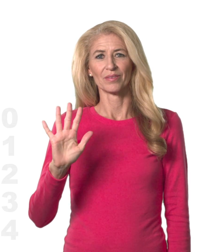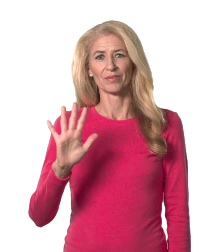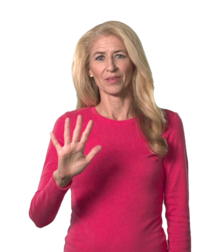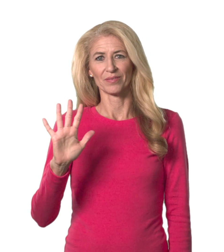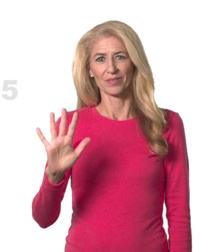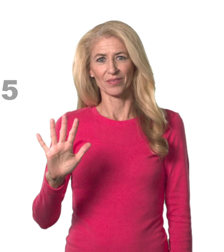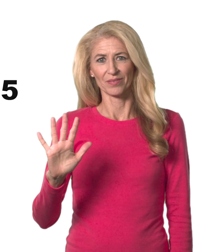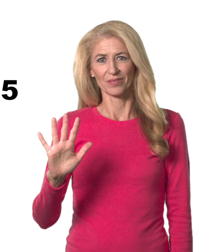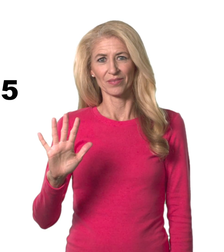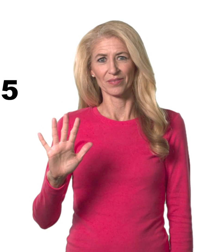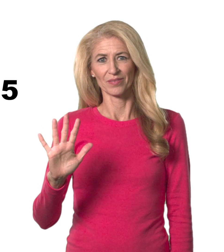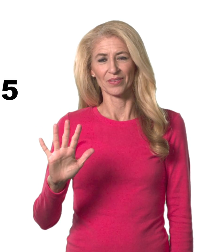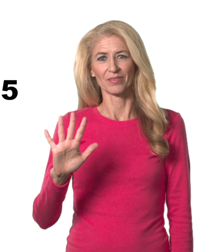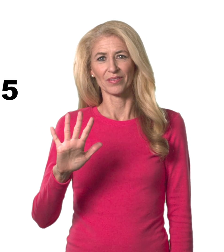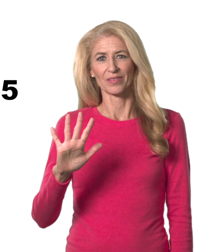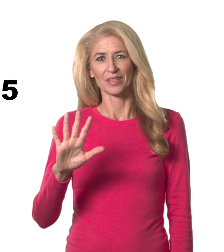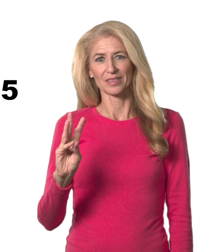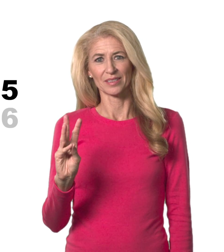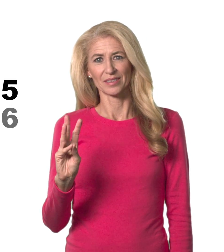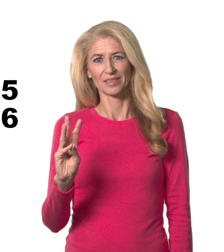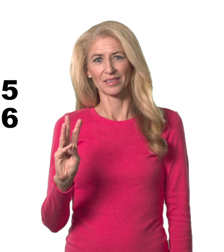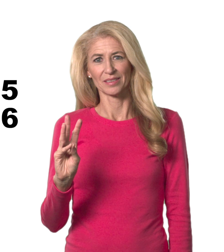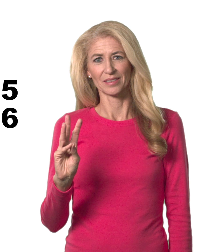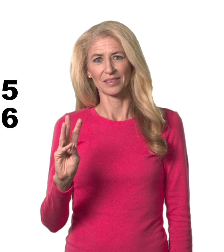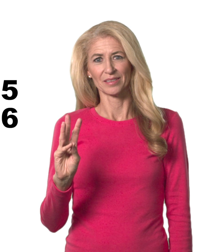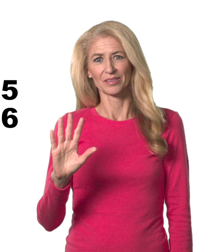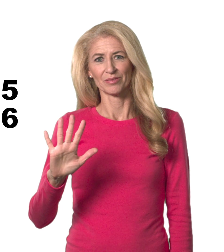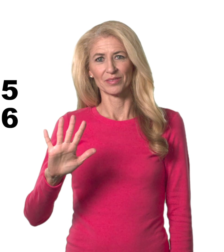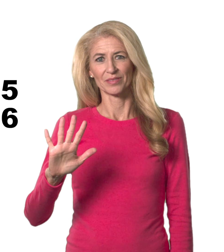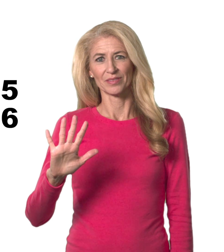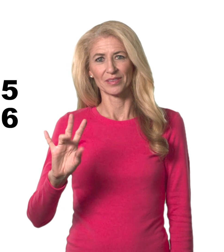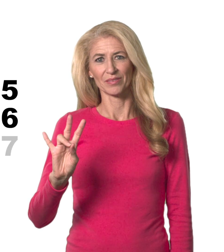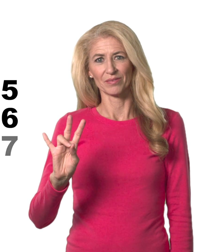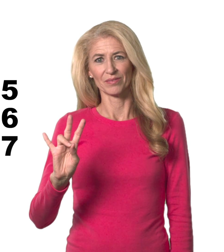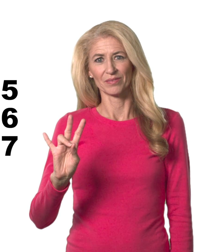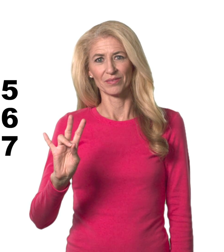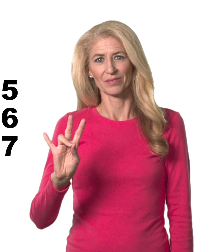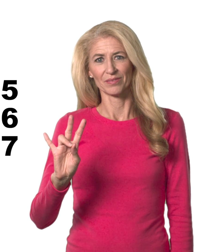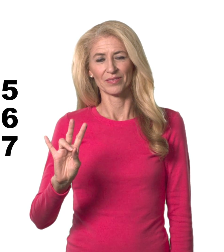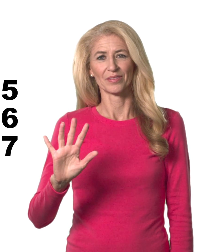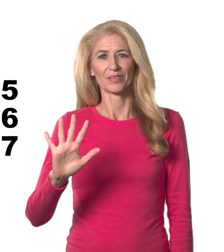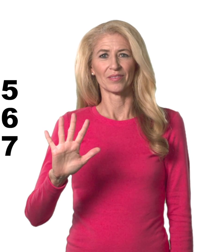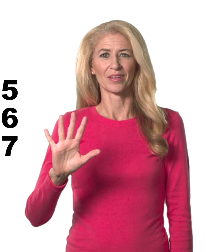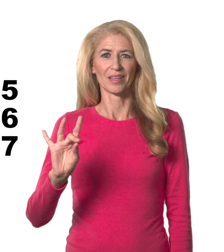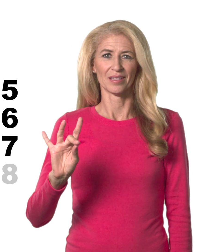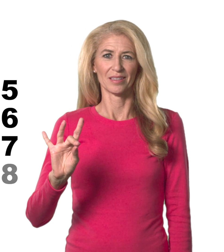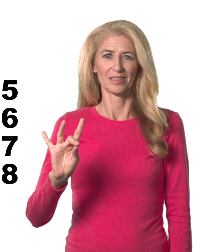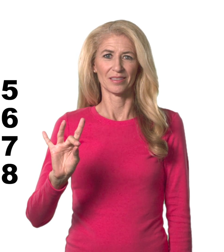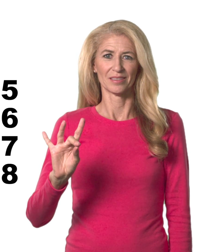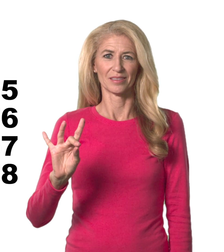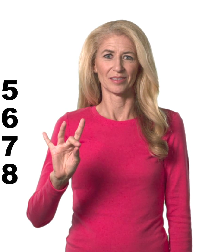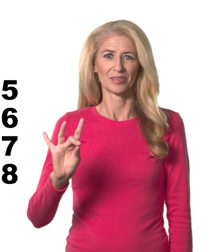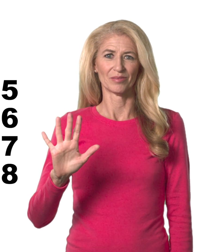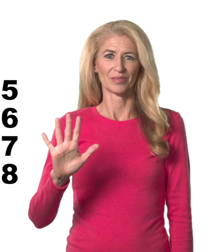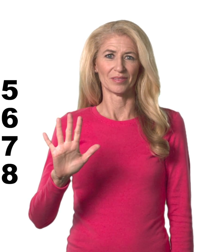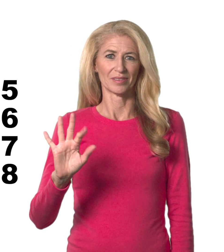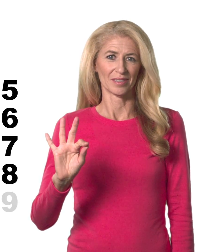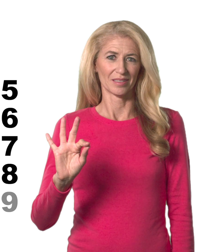55, 56, 57, 58, 59,